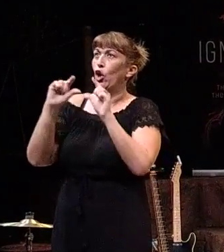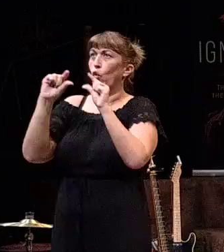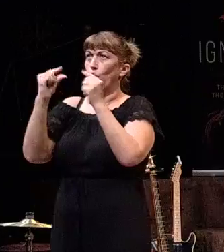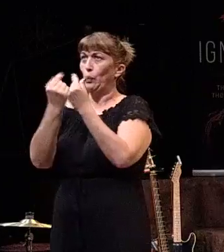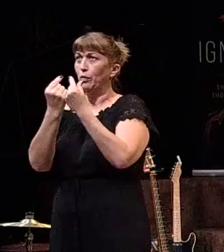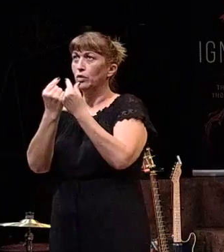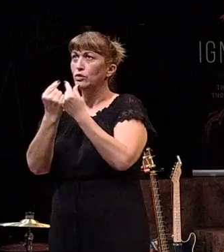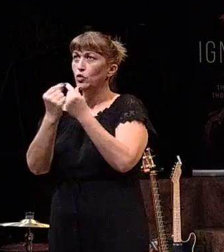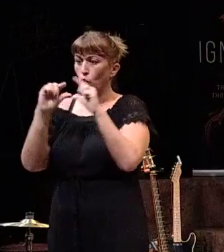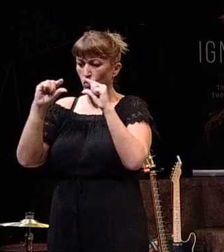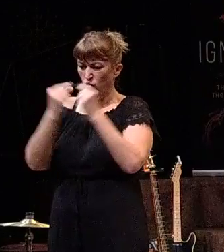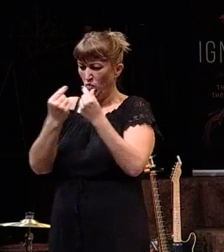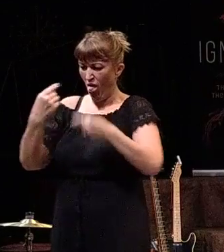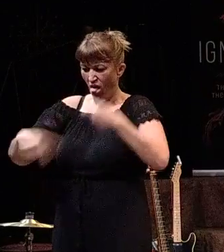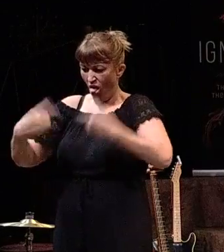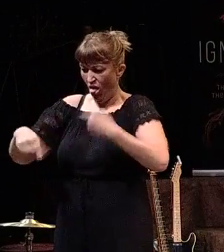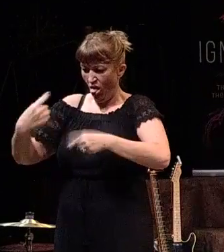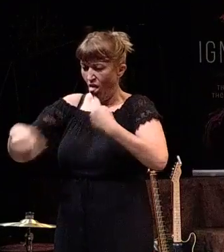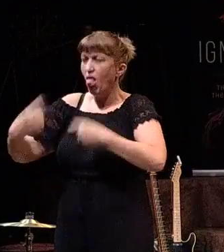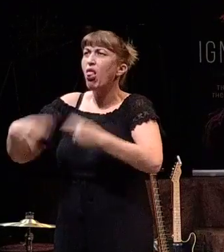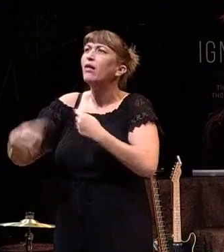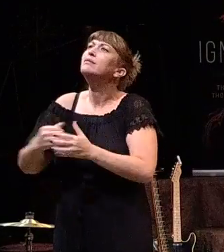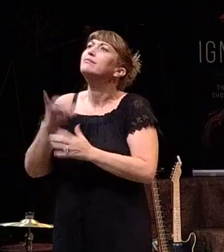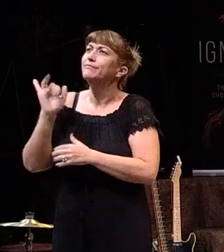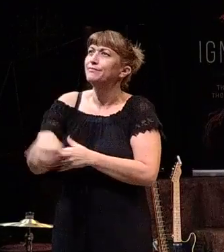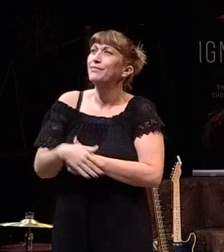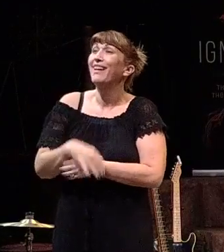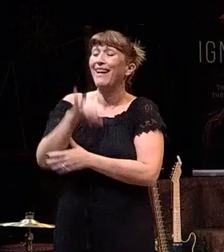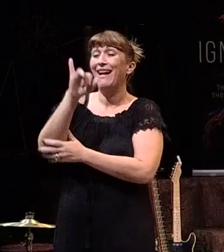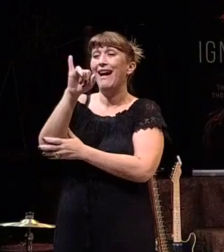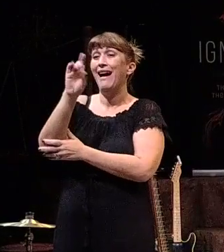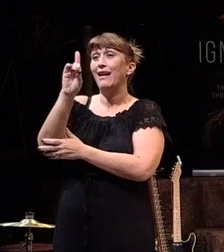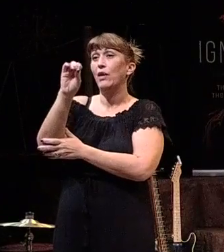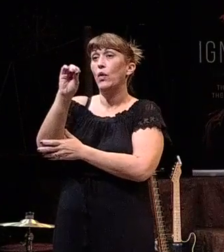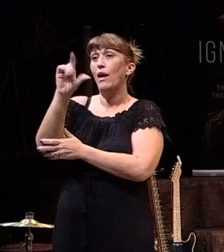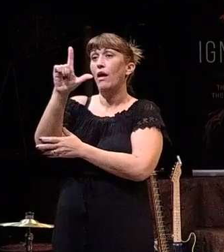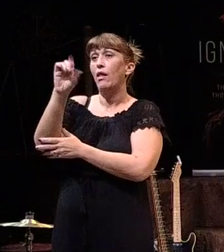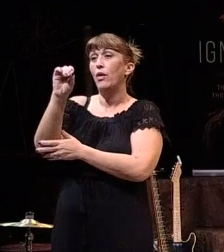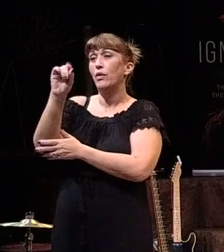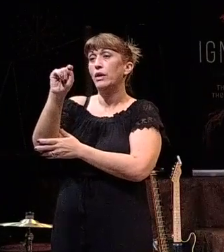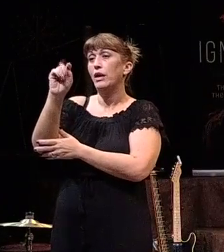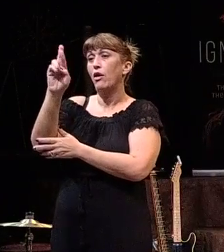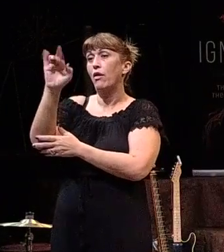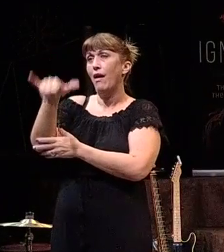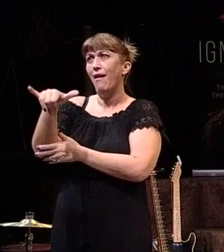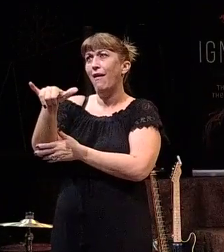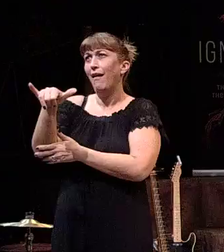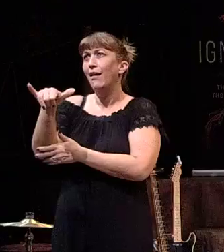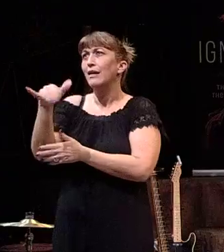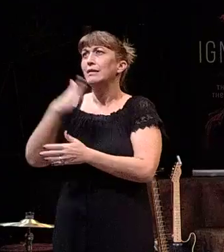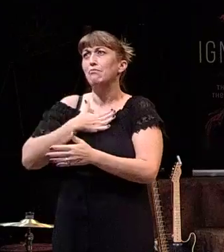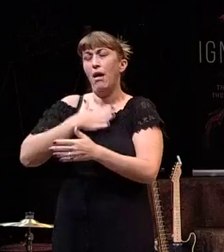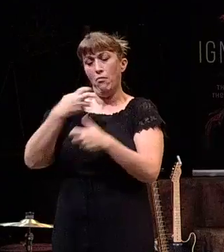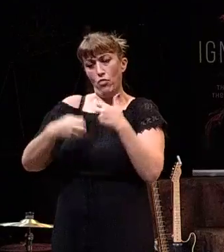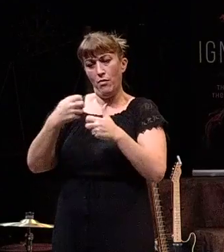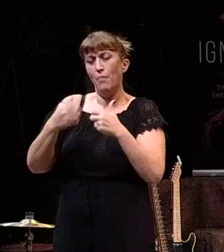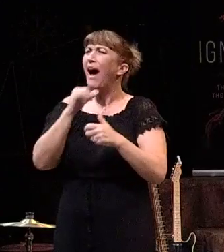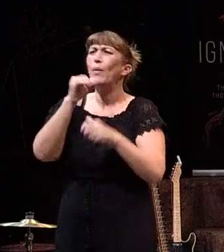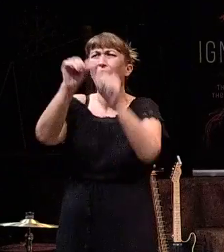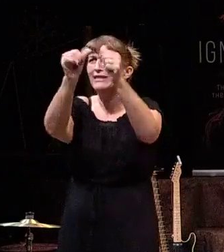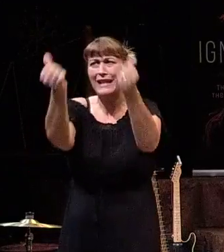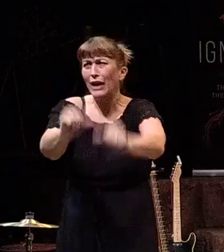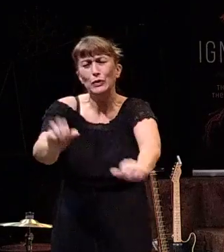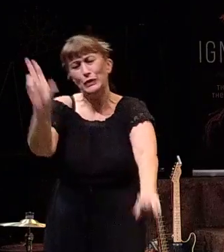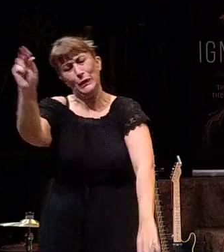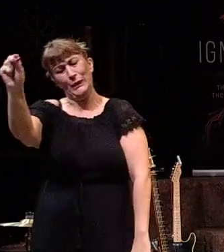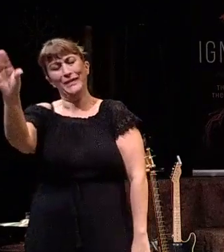all linked together. For me, actually, idolatry is the big one. And not that I have any statues inside our apartment or anything